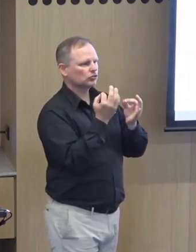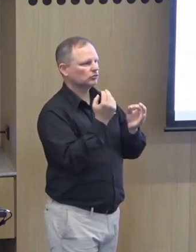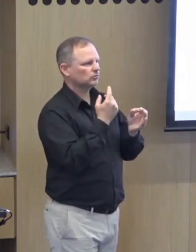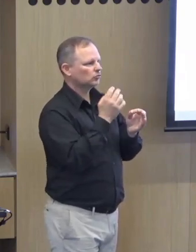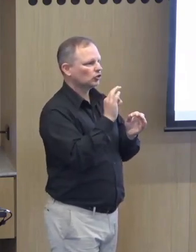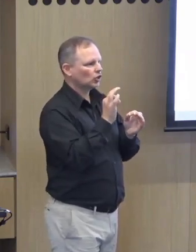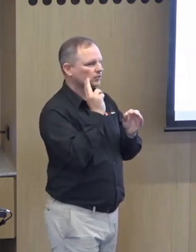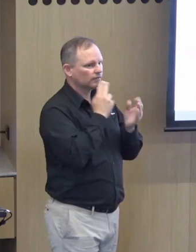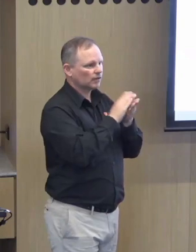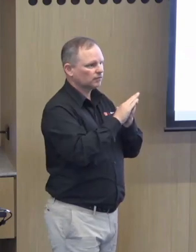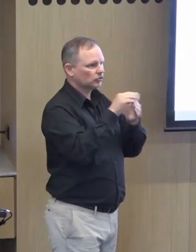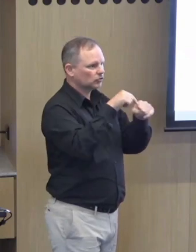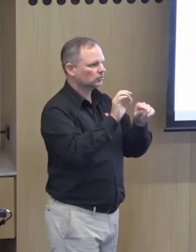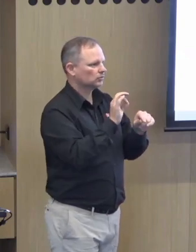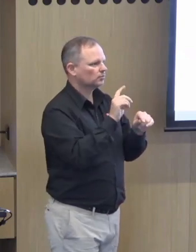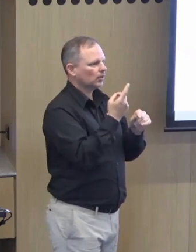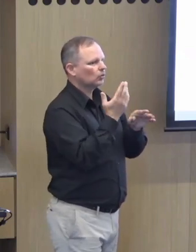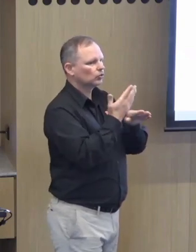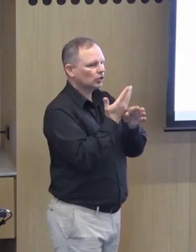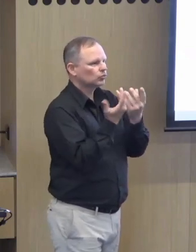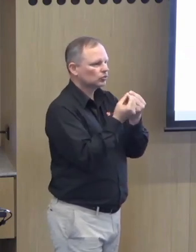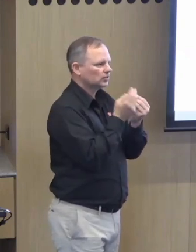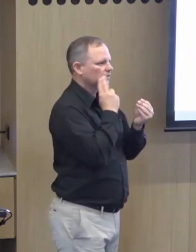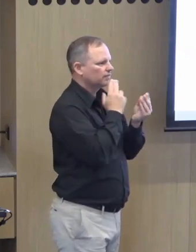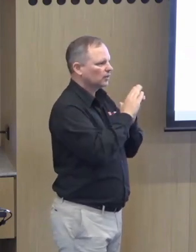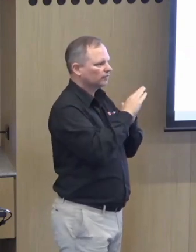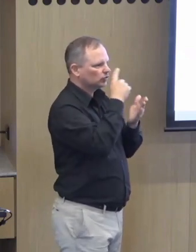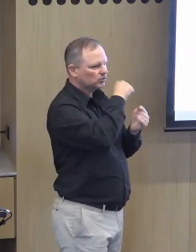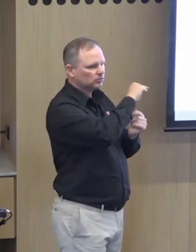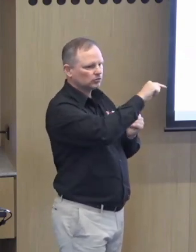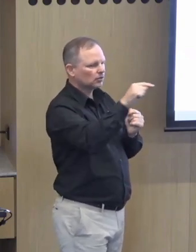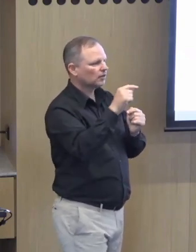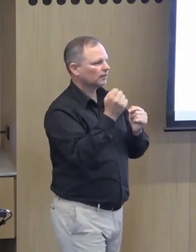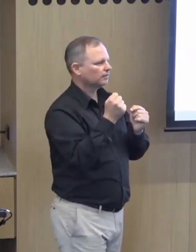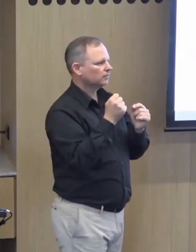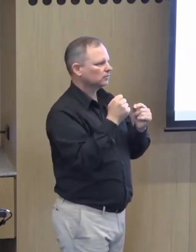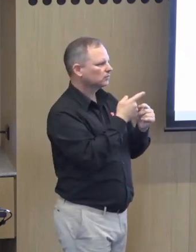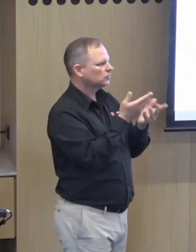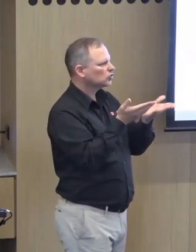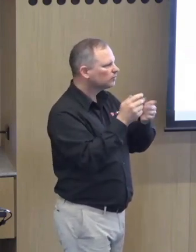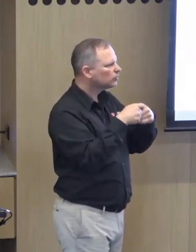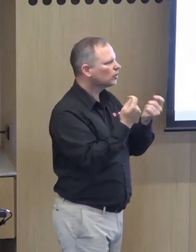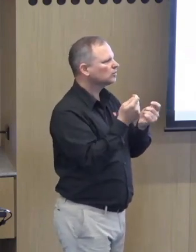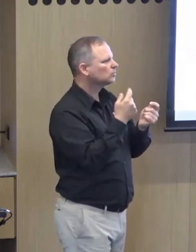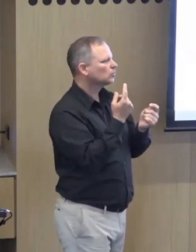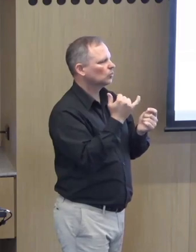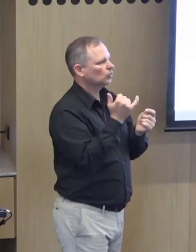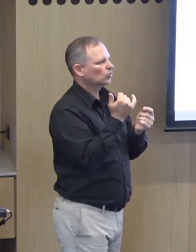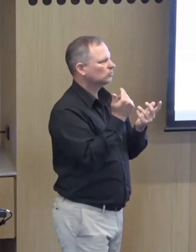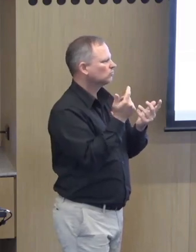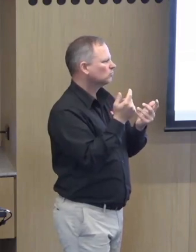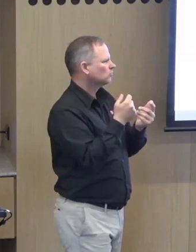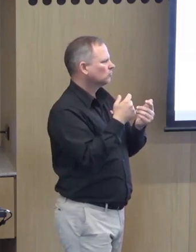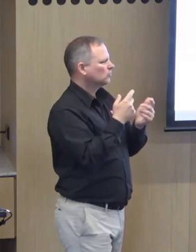organizations, not just deaf and hard of hearing organizations, but work with other organizations so that such as service providers,